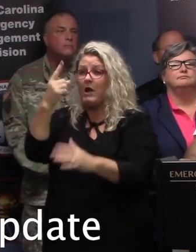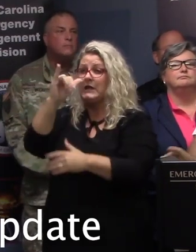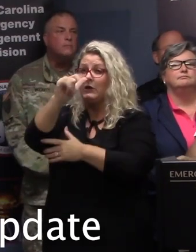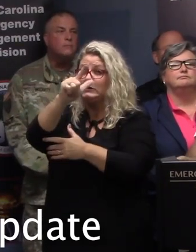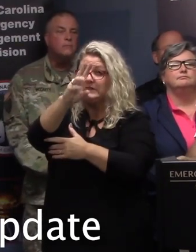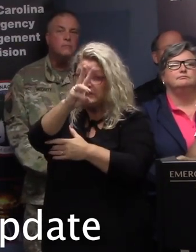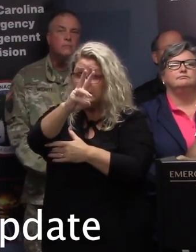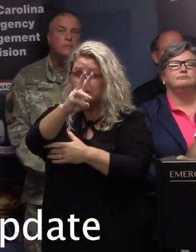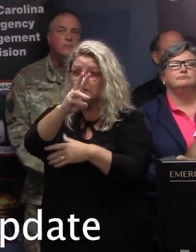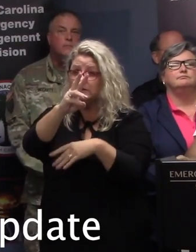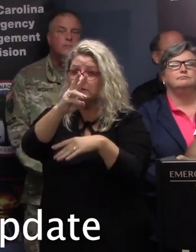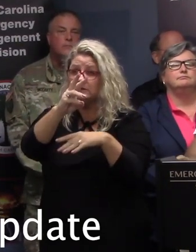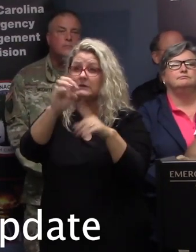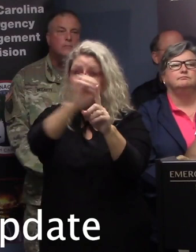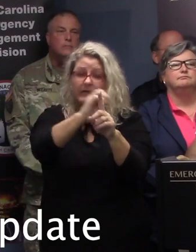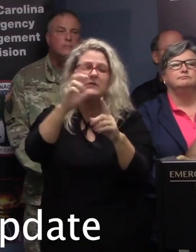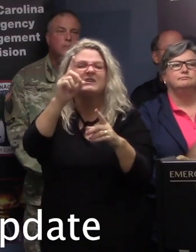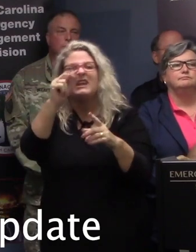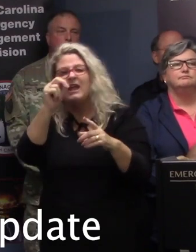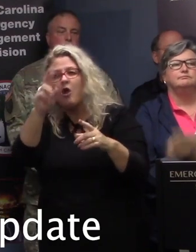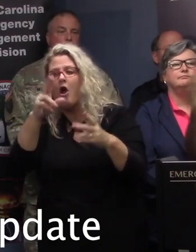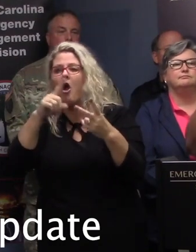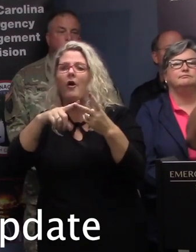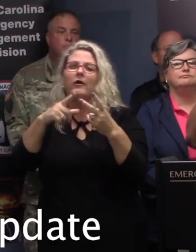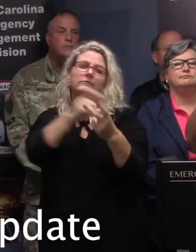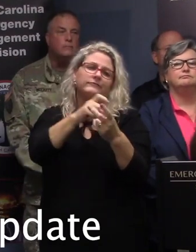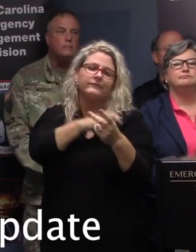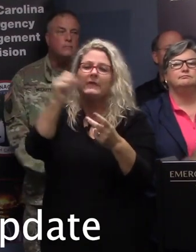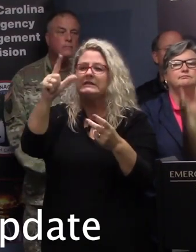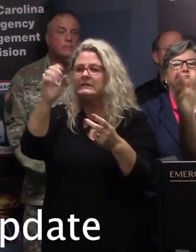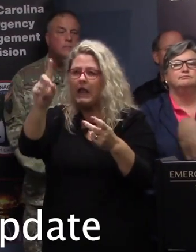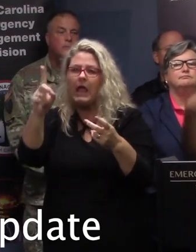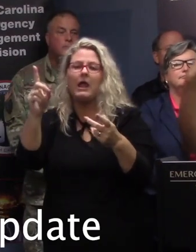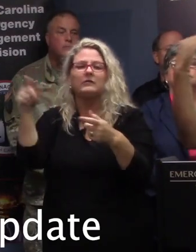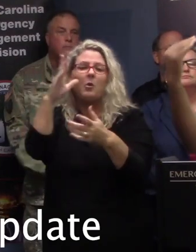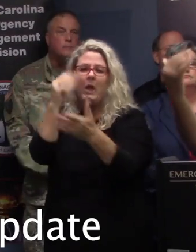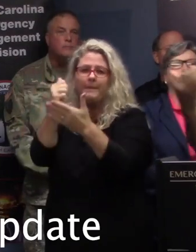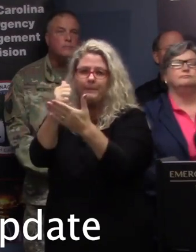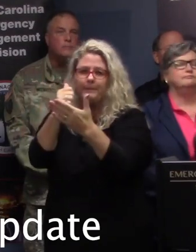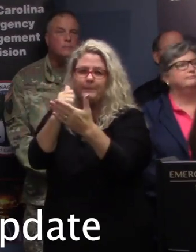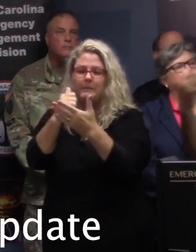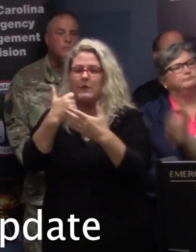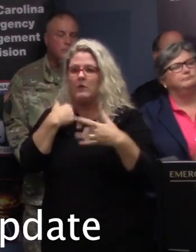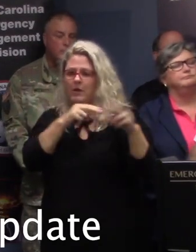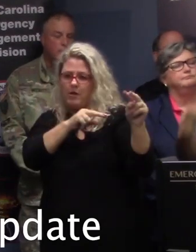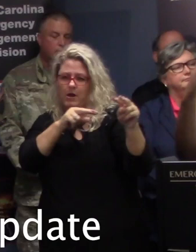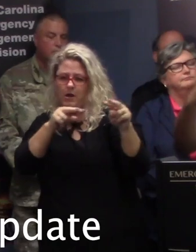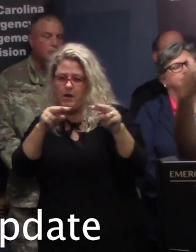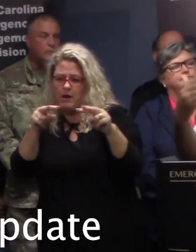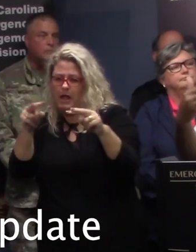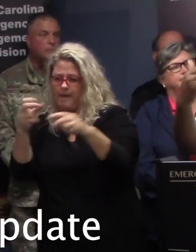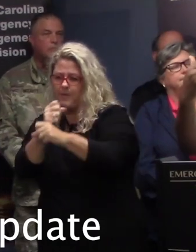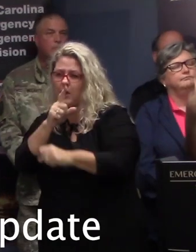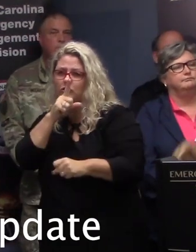working with our partners, whether it's DNR, Civil Average Roll, SLED, we will do flows to make sure that the